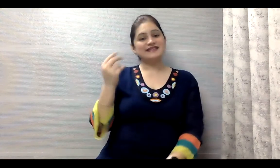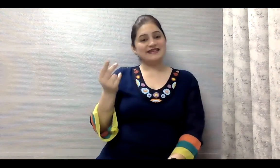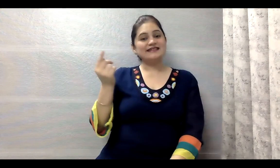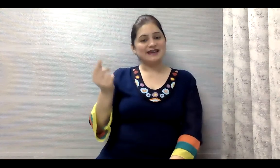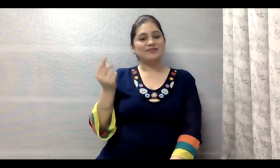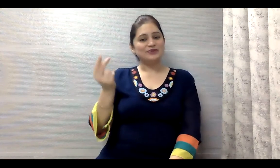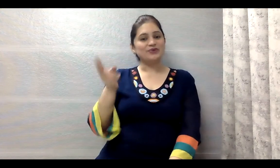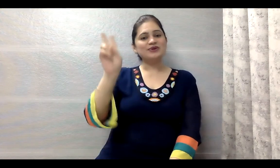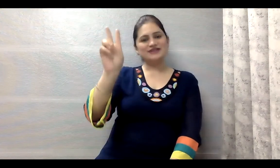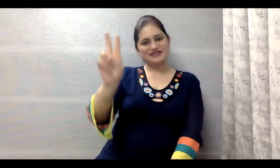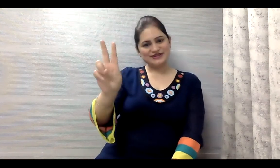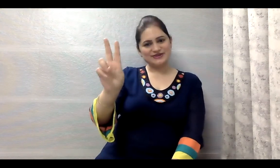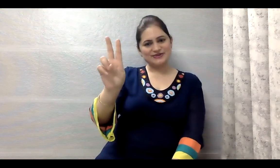T-W-O-2,